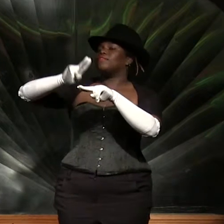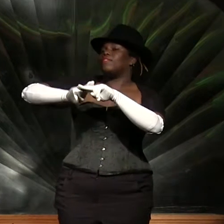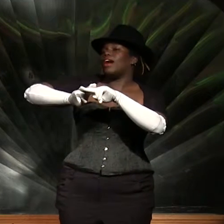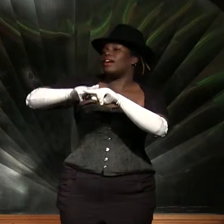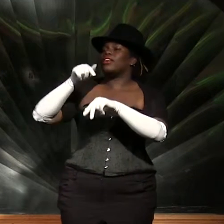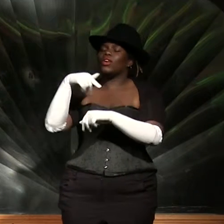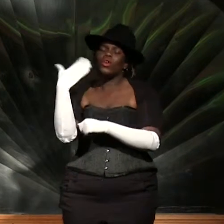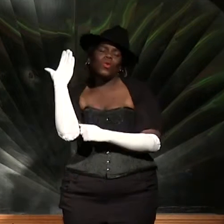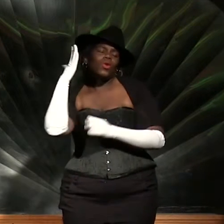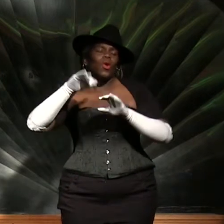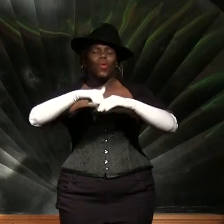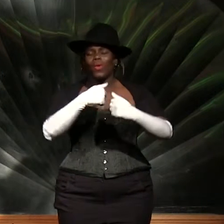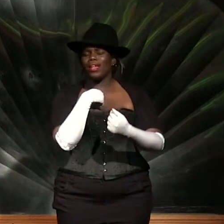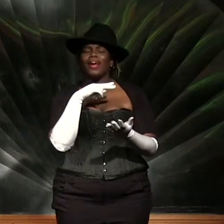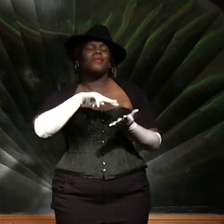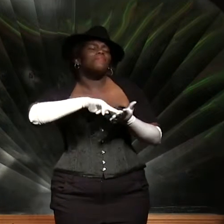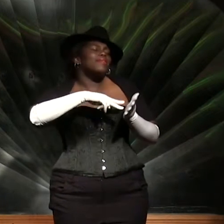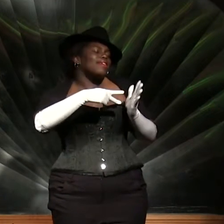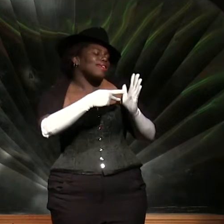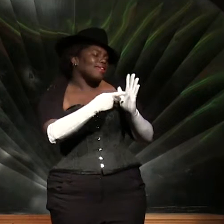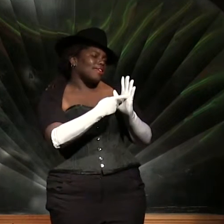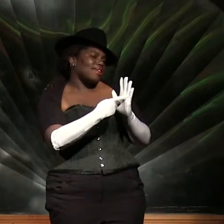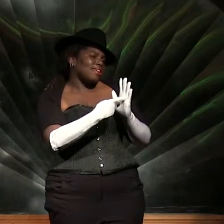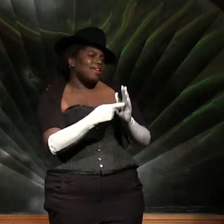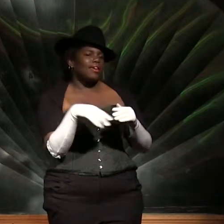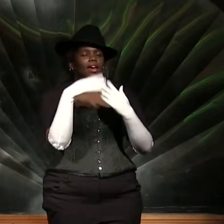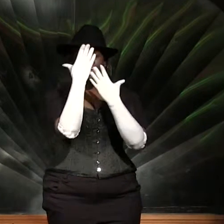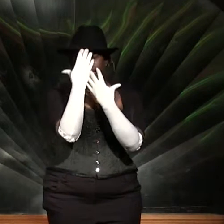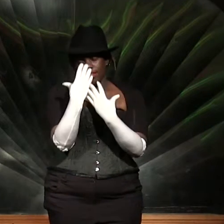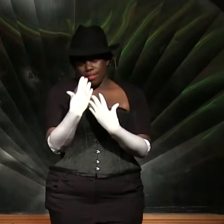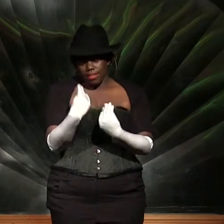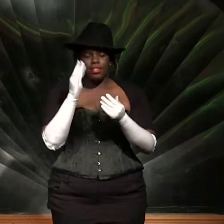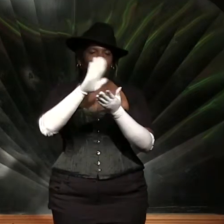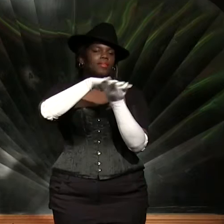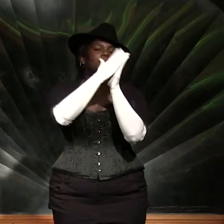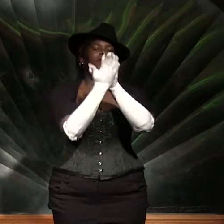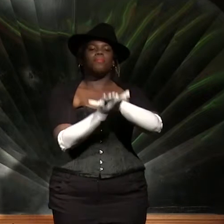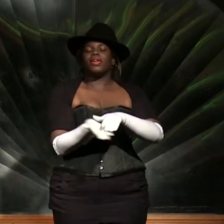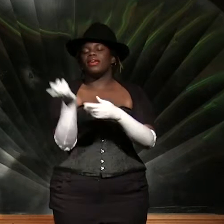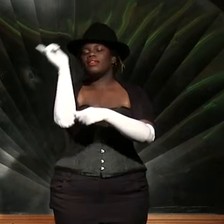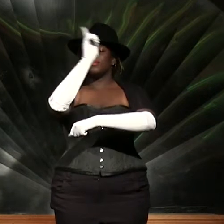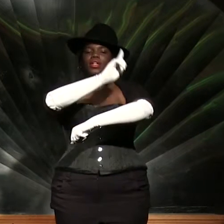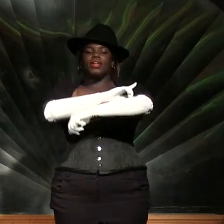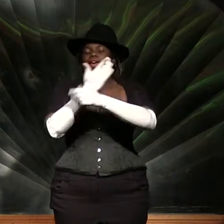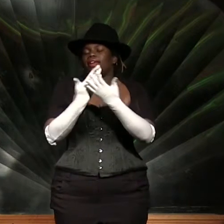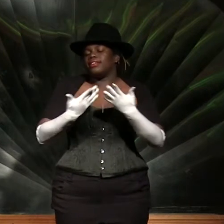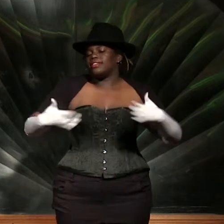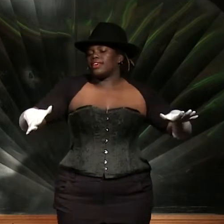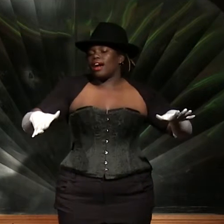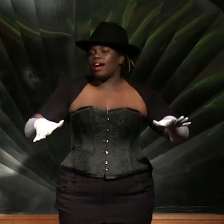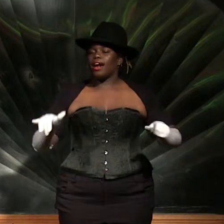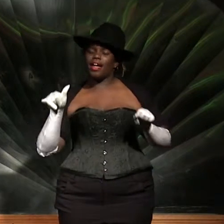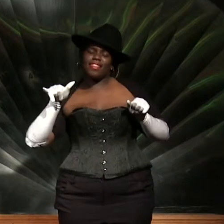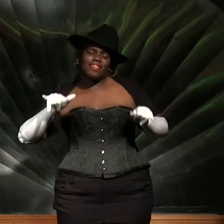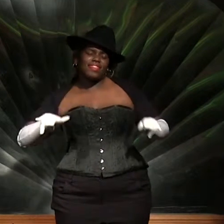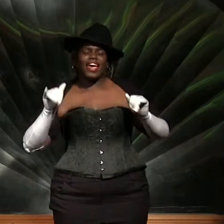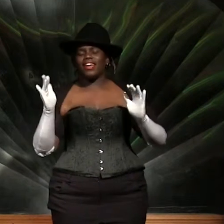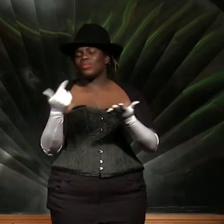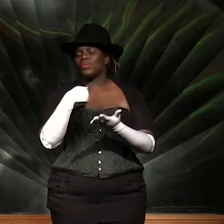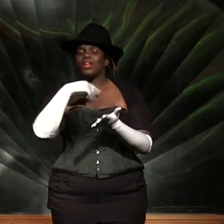fun, you know what I mean Sleep in peace when day is done, that's what